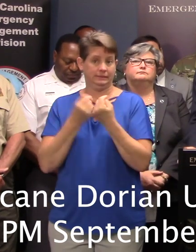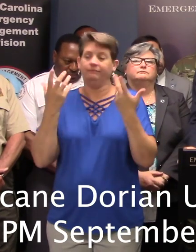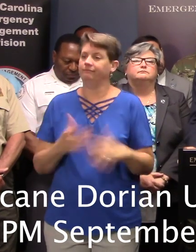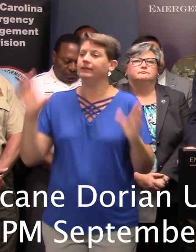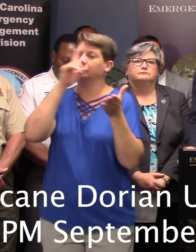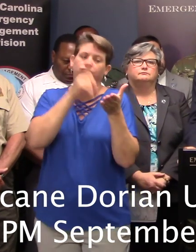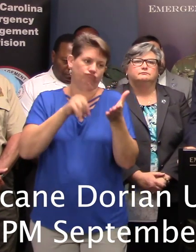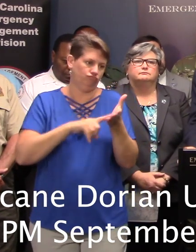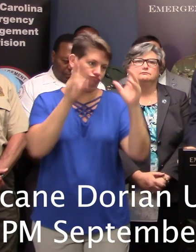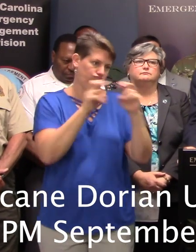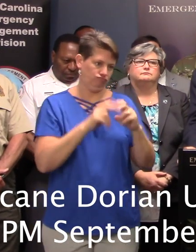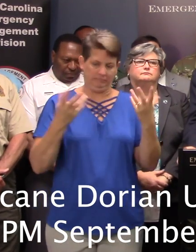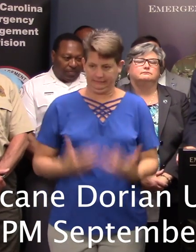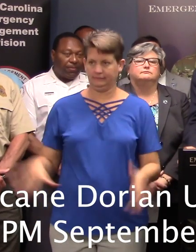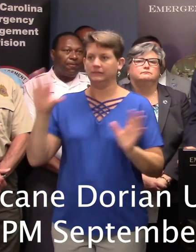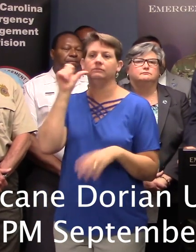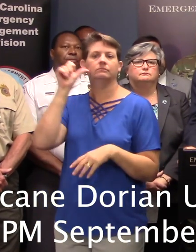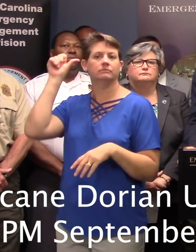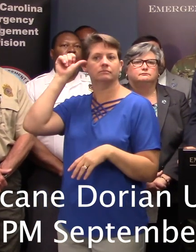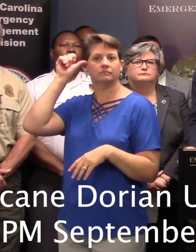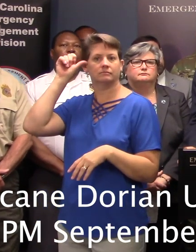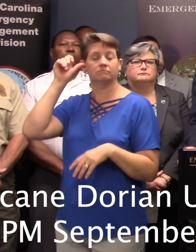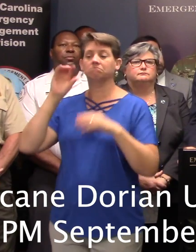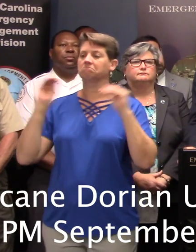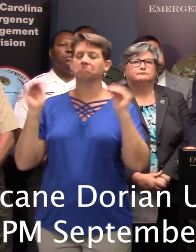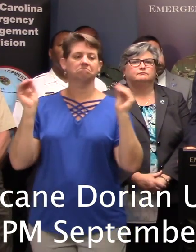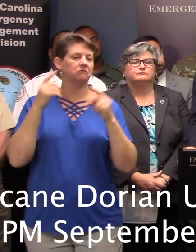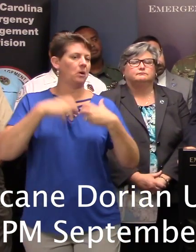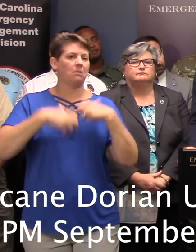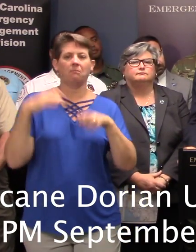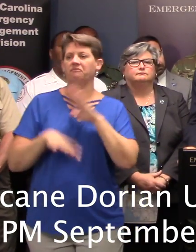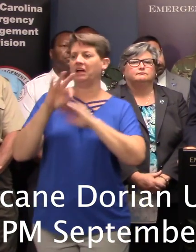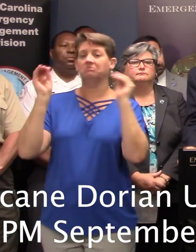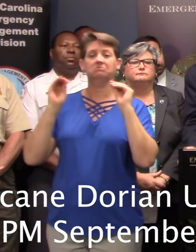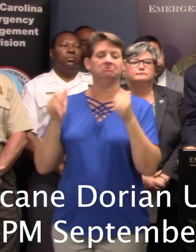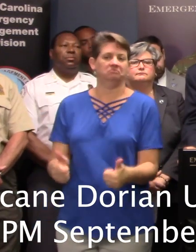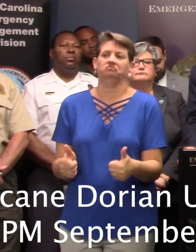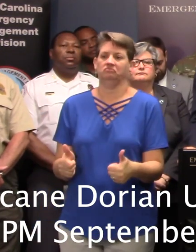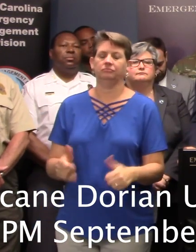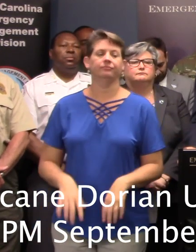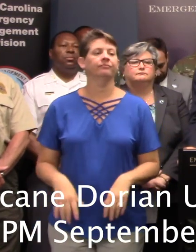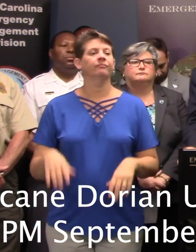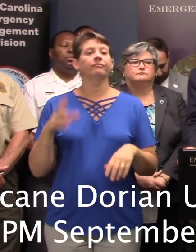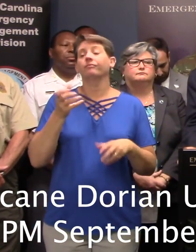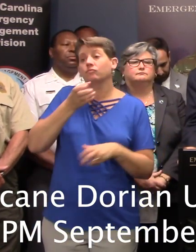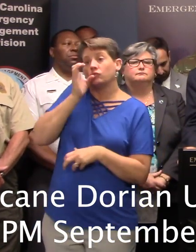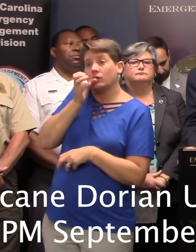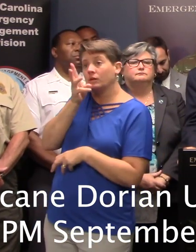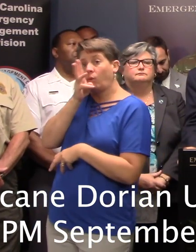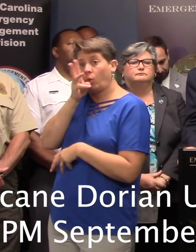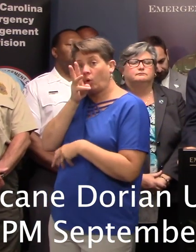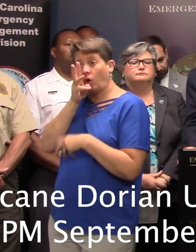assessments yesterday. No issues were observed. We conducted assessments of drinking water